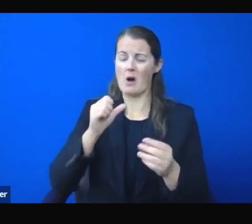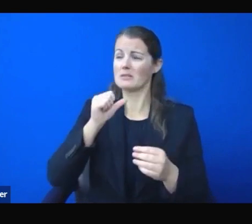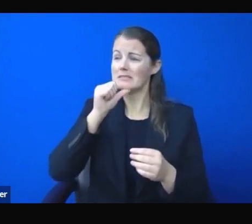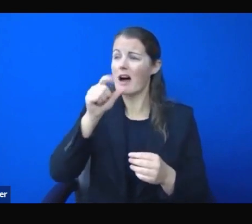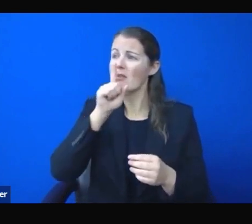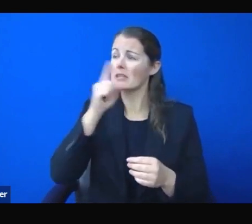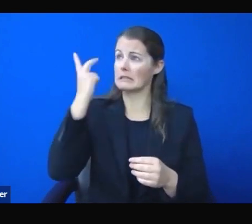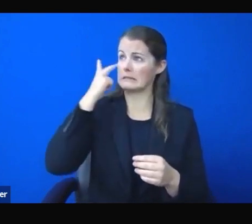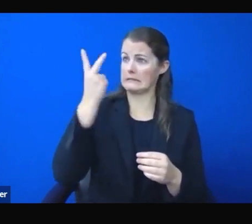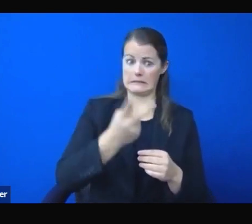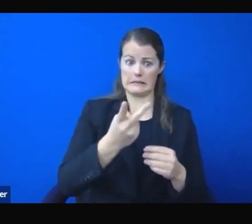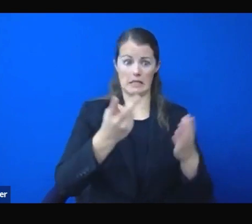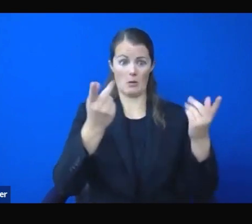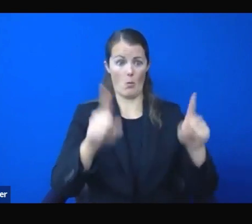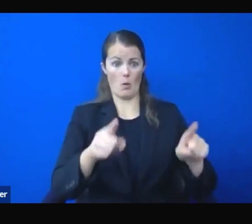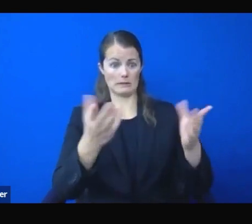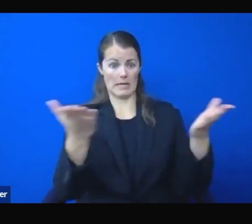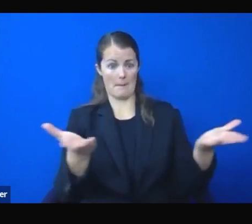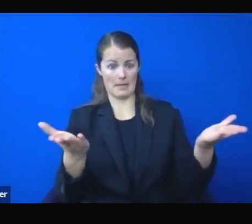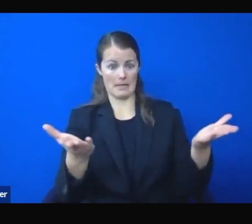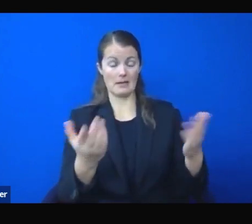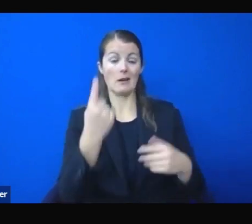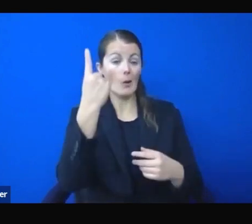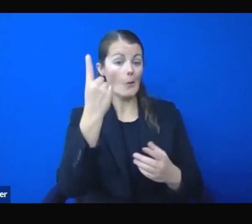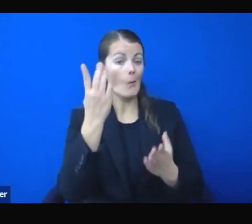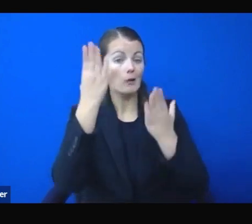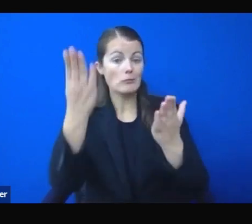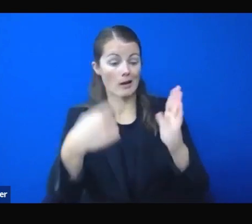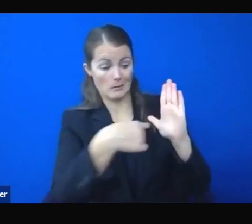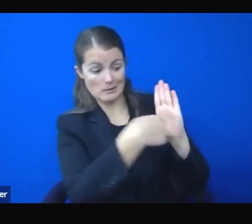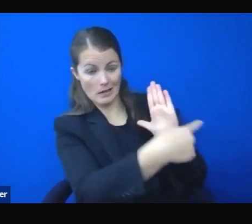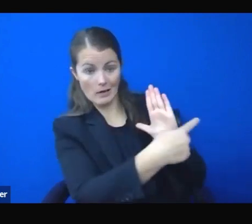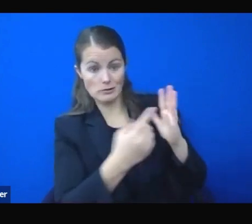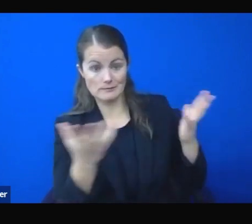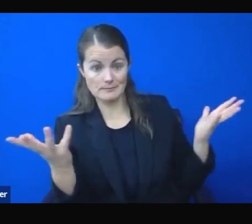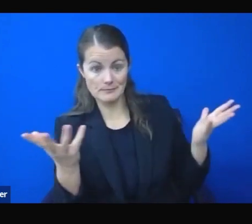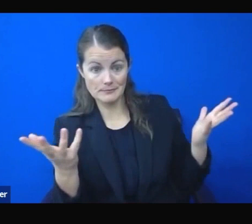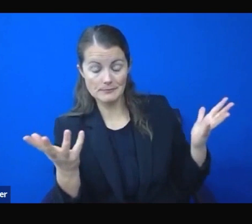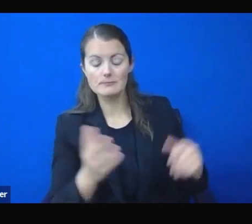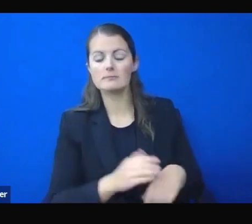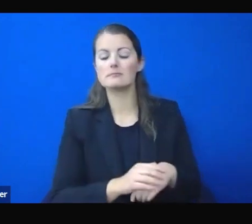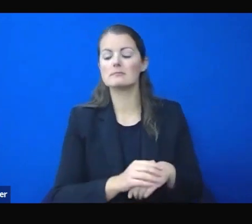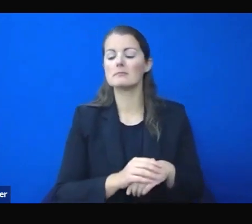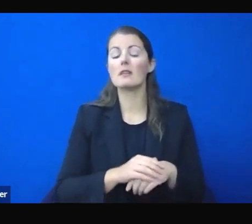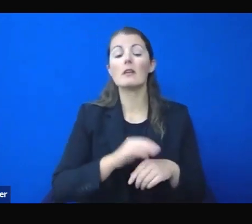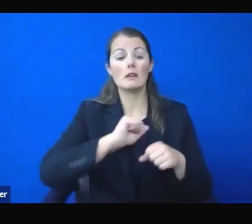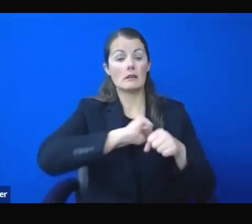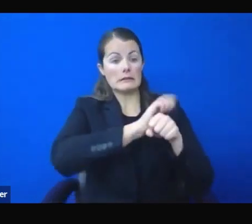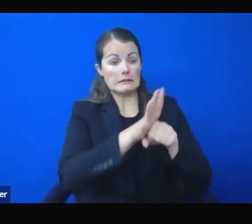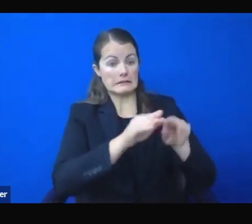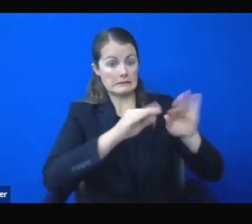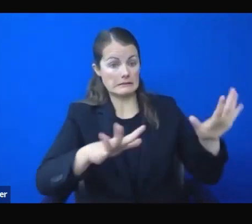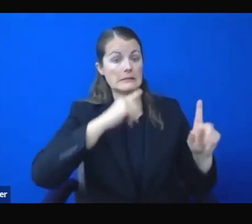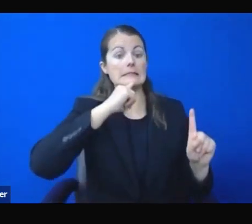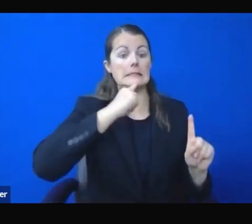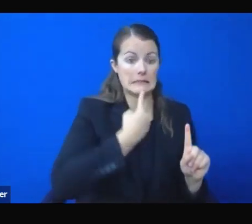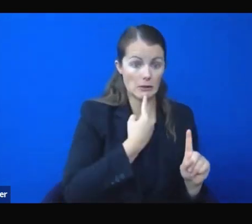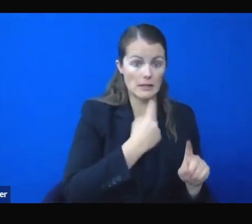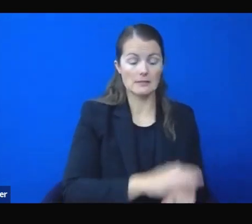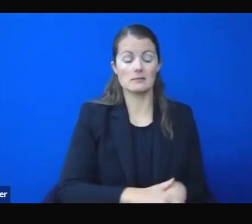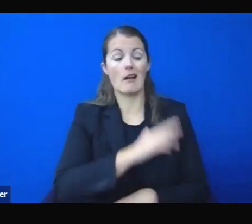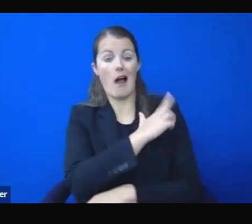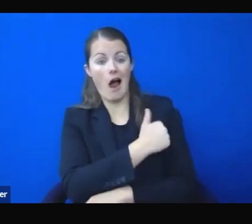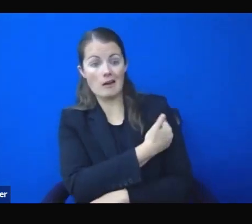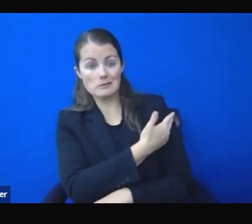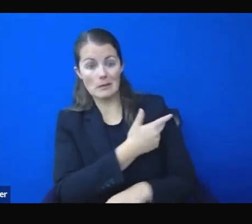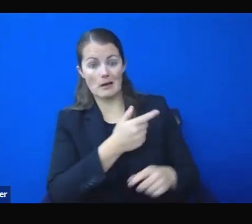recommendations said this, Despite the severity of this surge and the threat to the hospital systems, many state